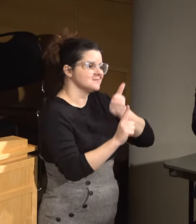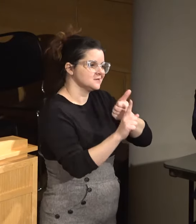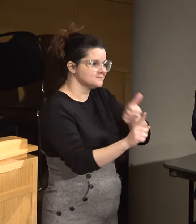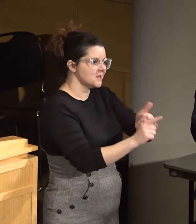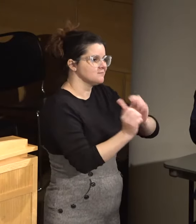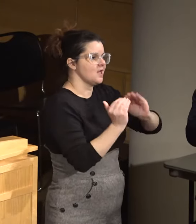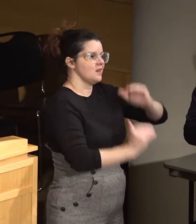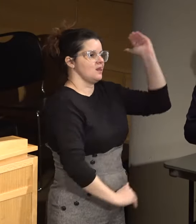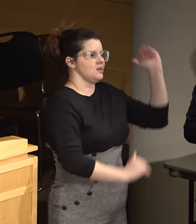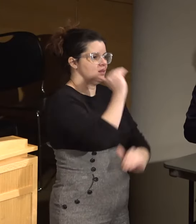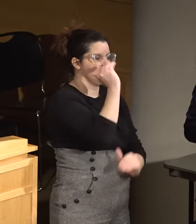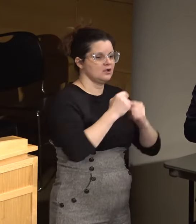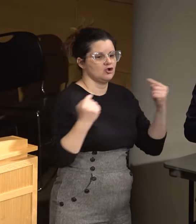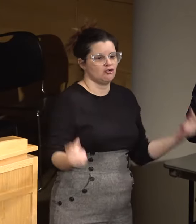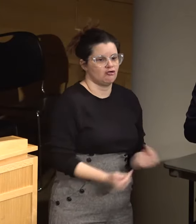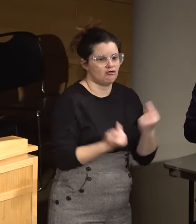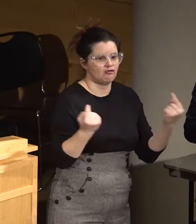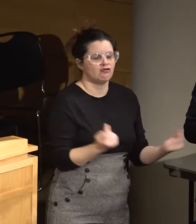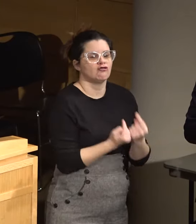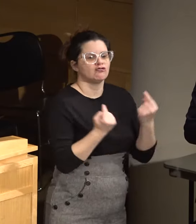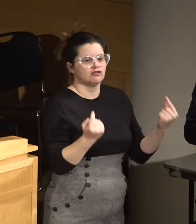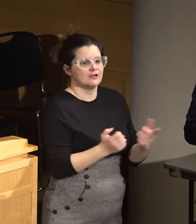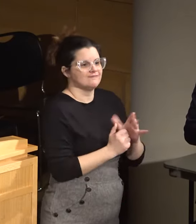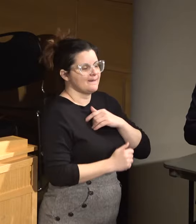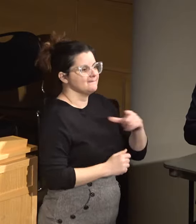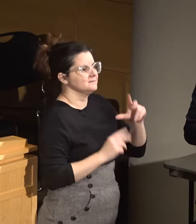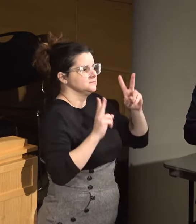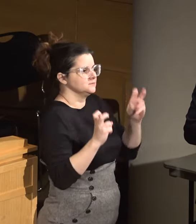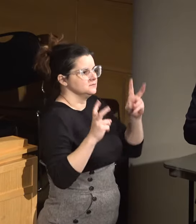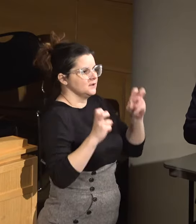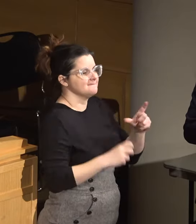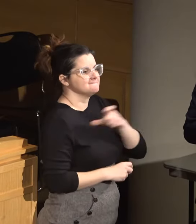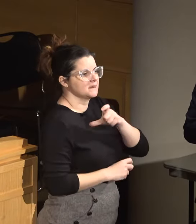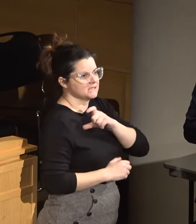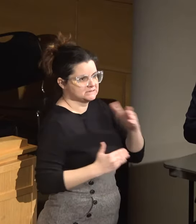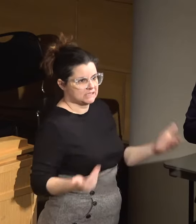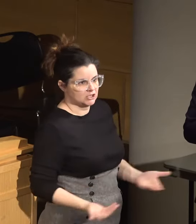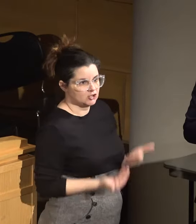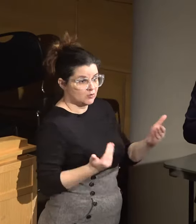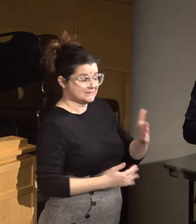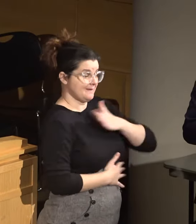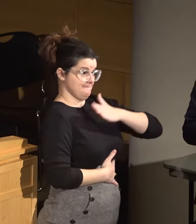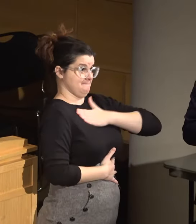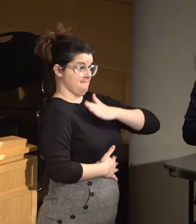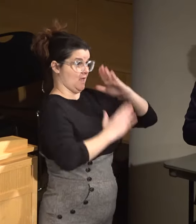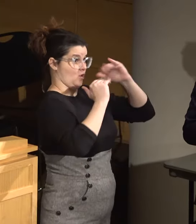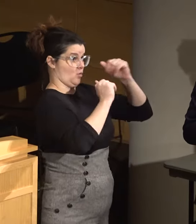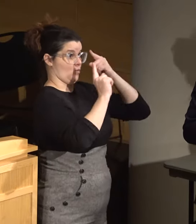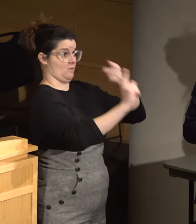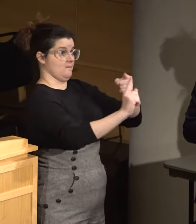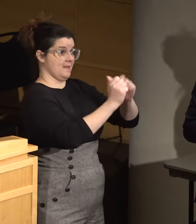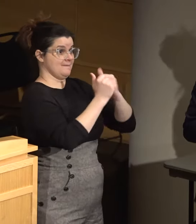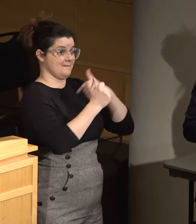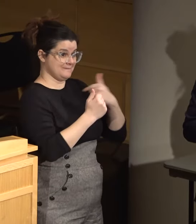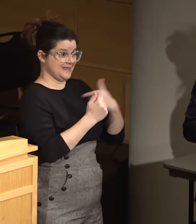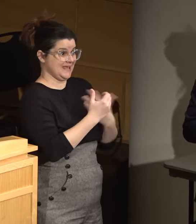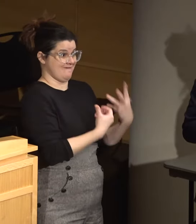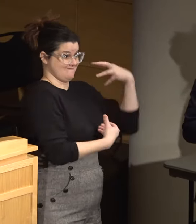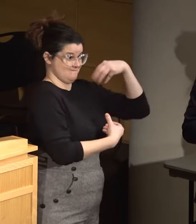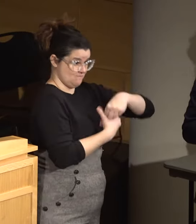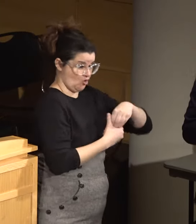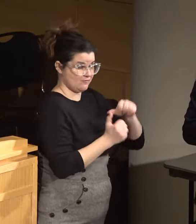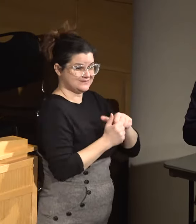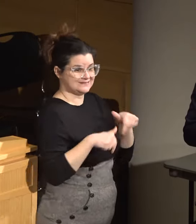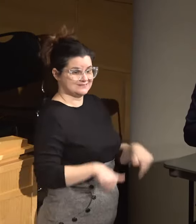hurt, harmed by so-called policing here. So, my hope of being involved in this,